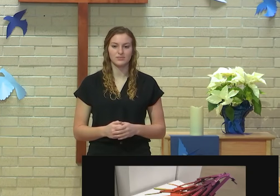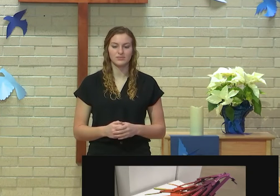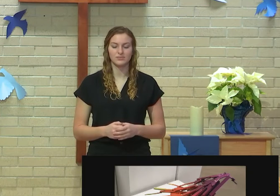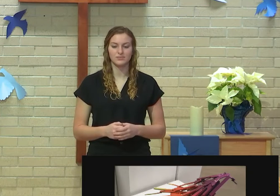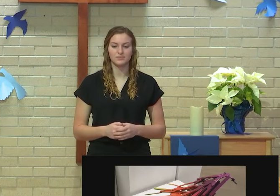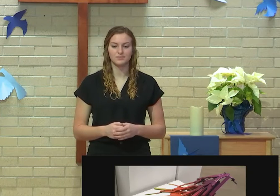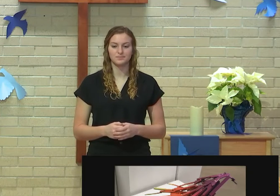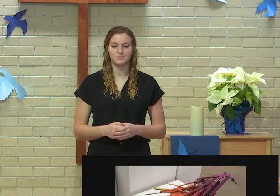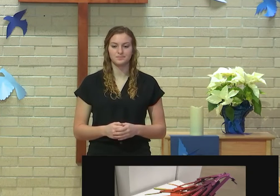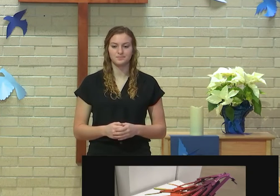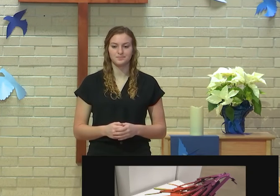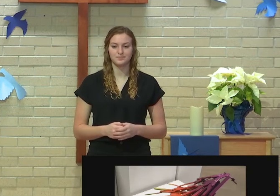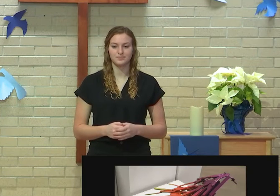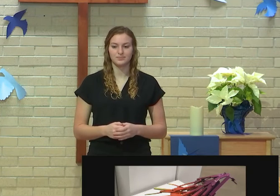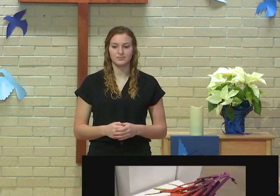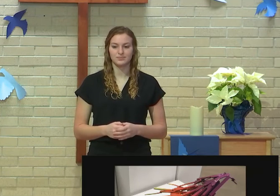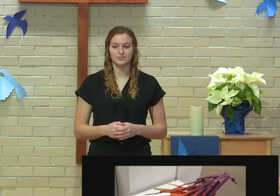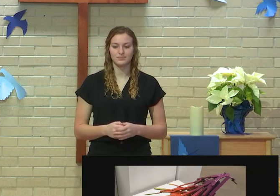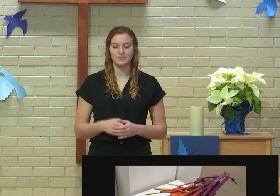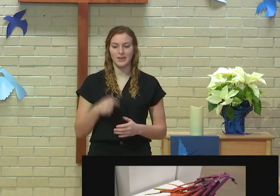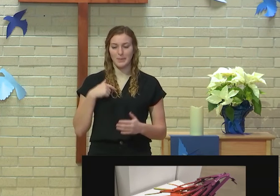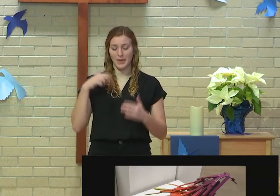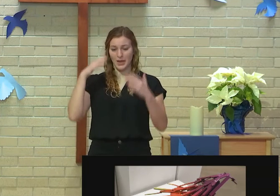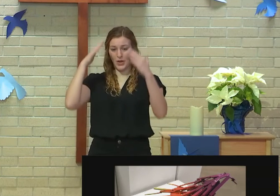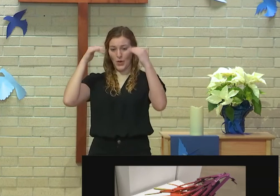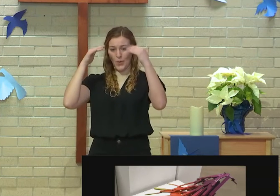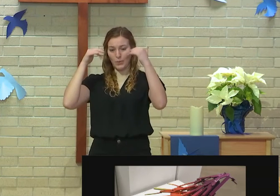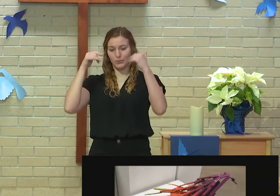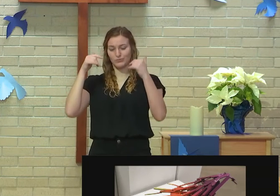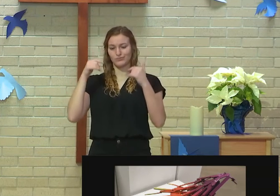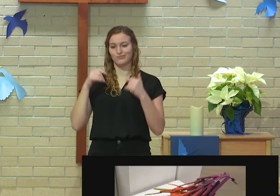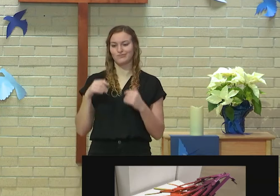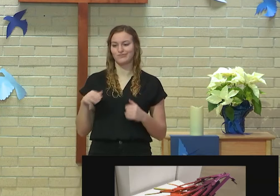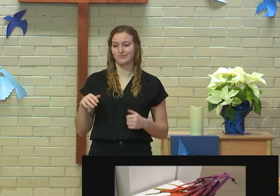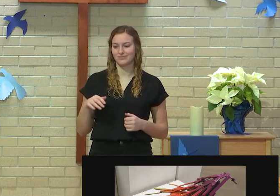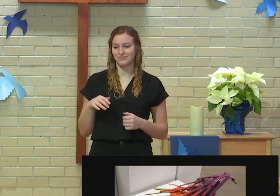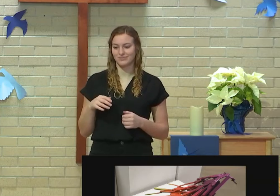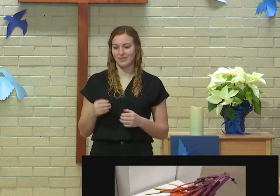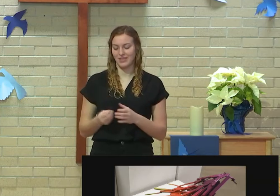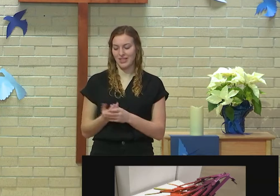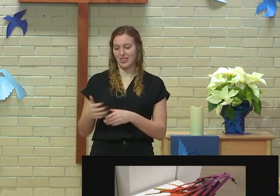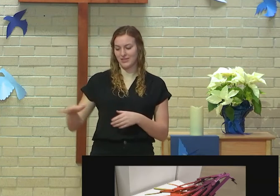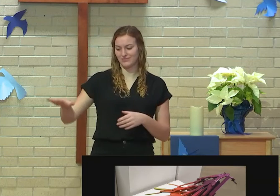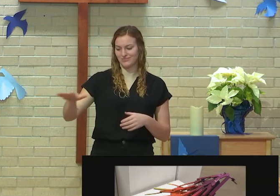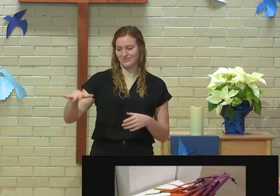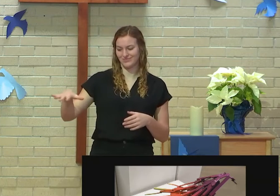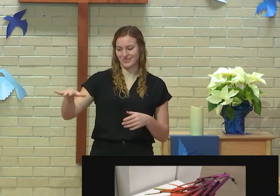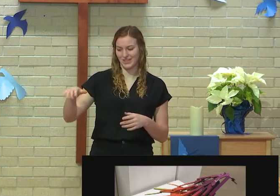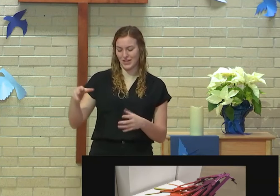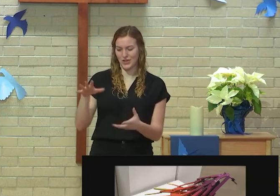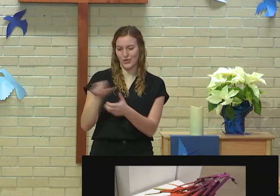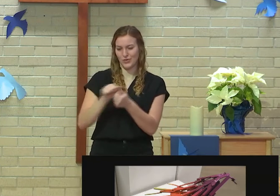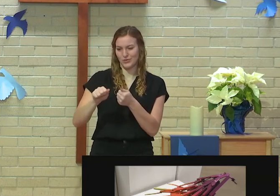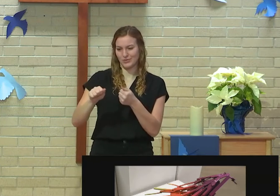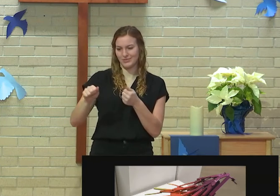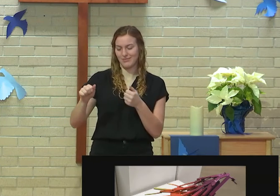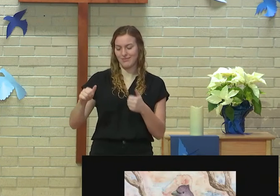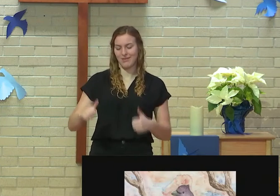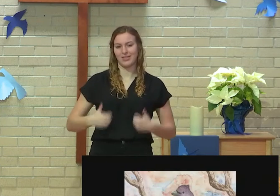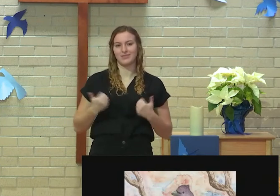This piece reflects my hope that we can reclaim the areas that we've destroyed and make them thrive again.